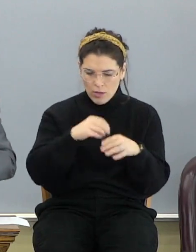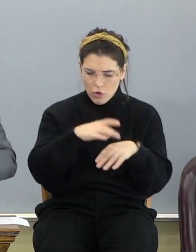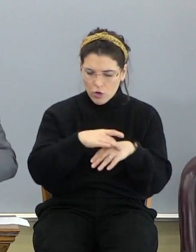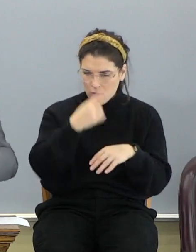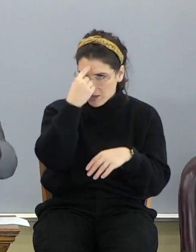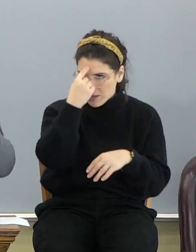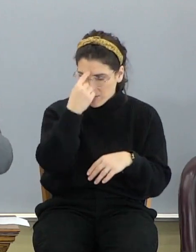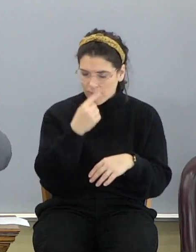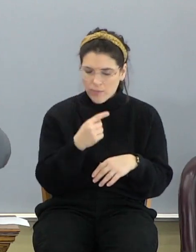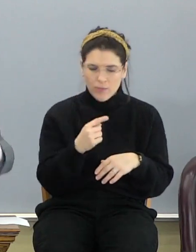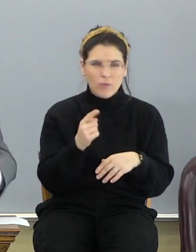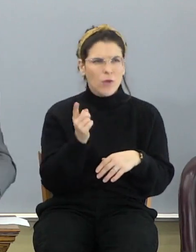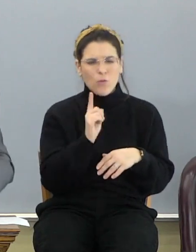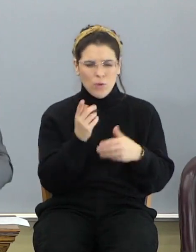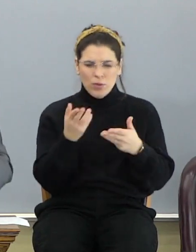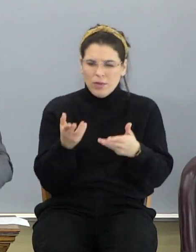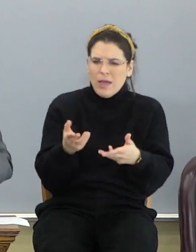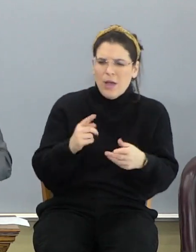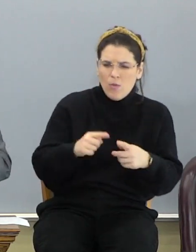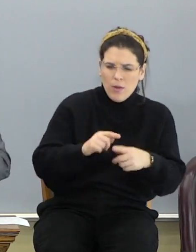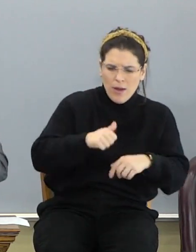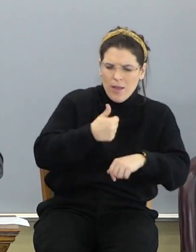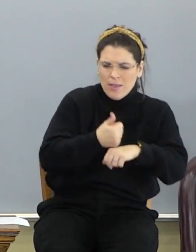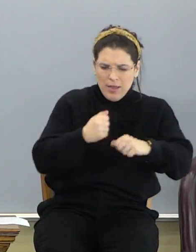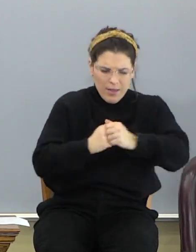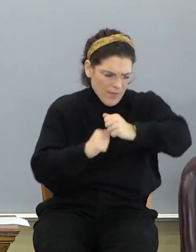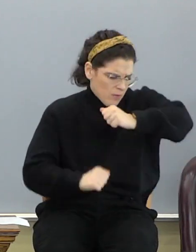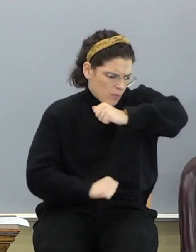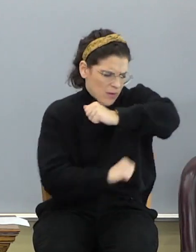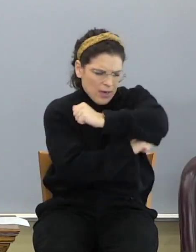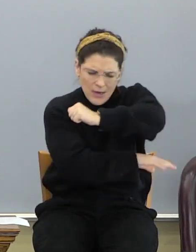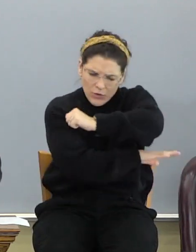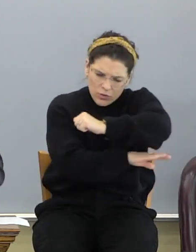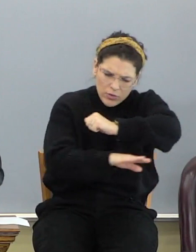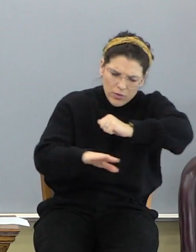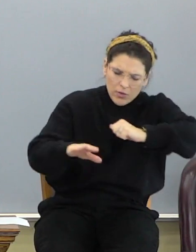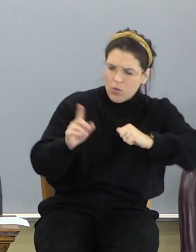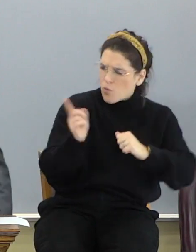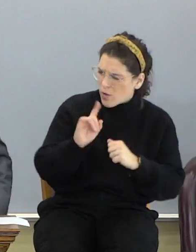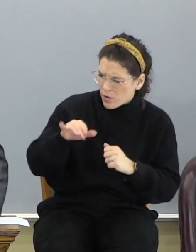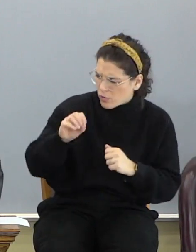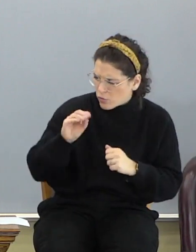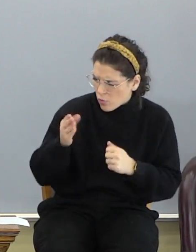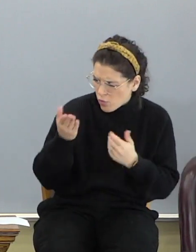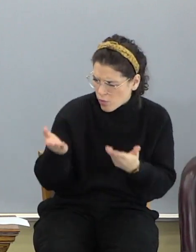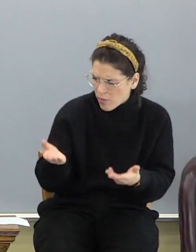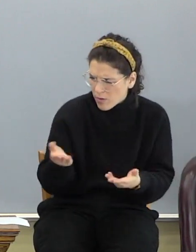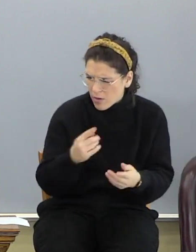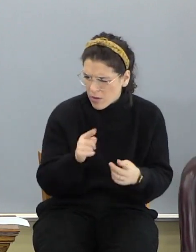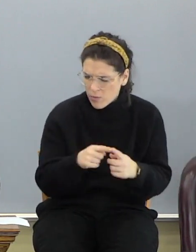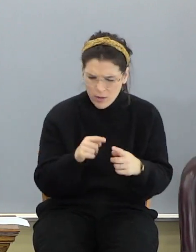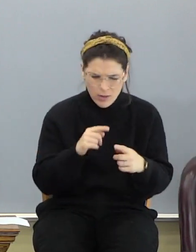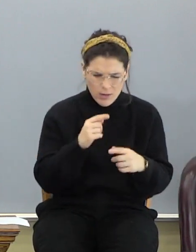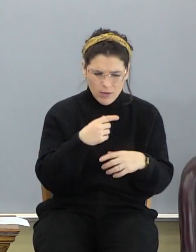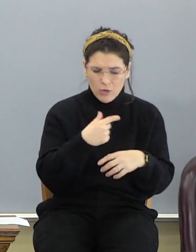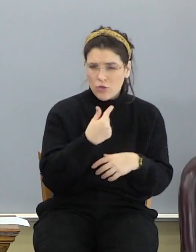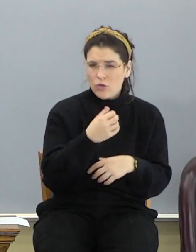Here are the questions. Where was thou when I laid the foundations of the earth? So where was God when, where was Job when God laid Genesis 1?